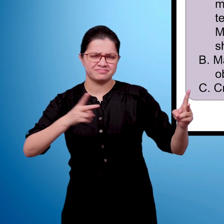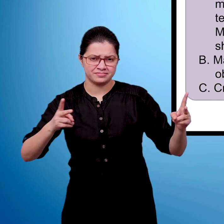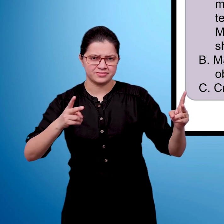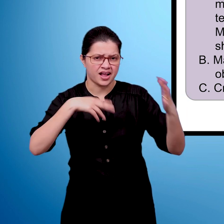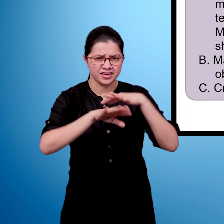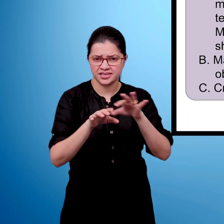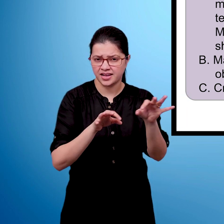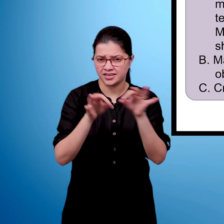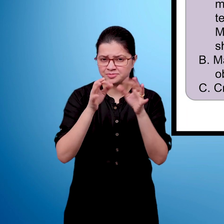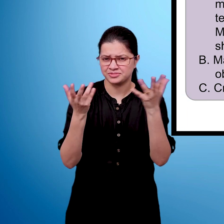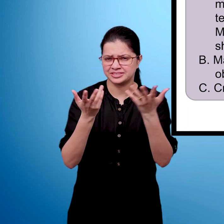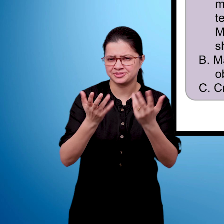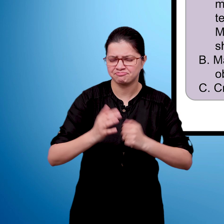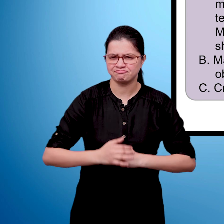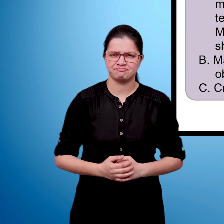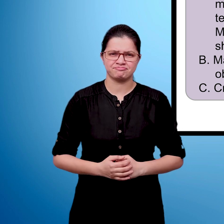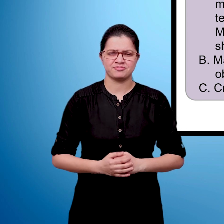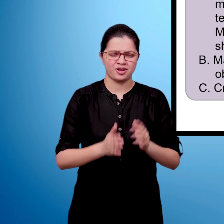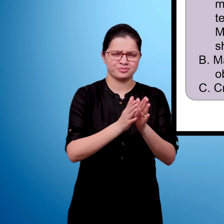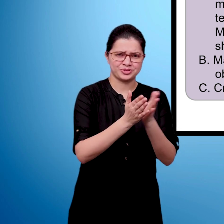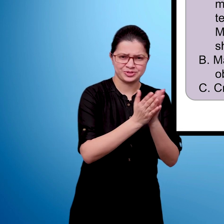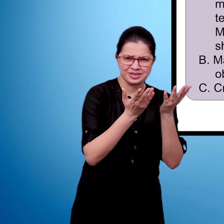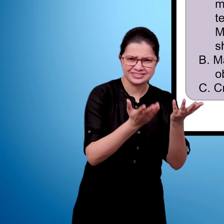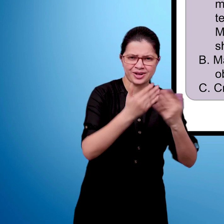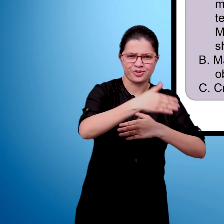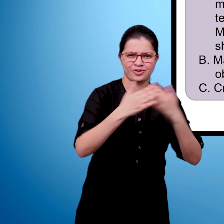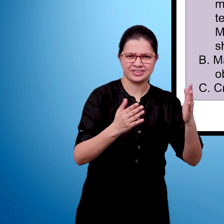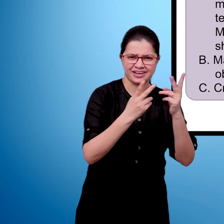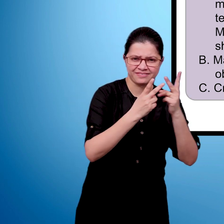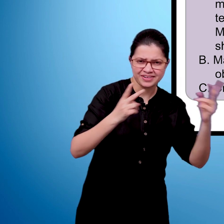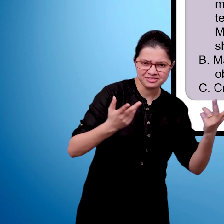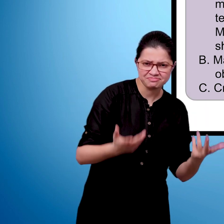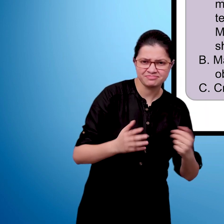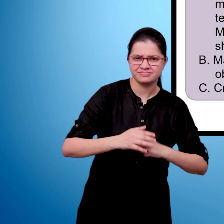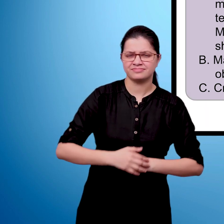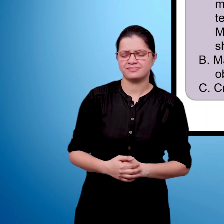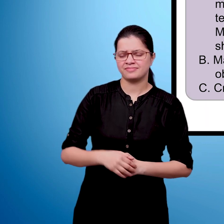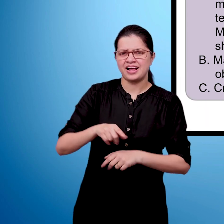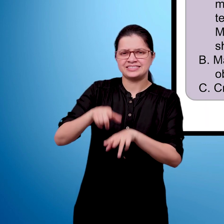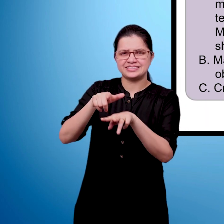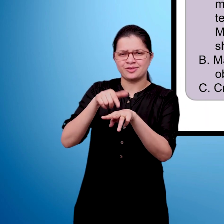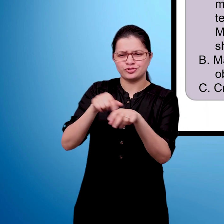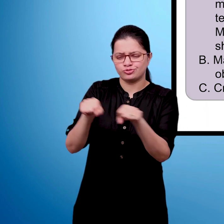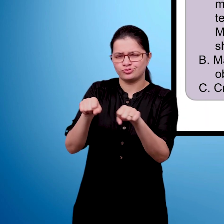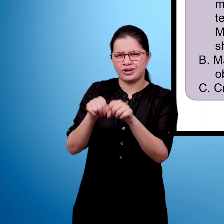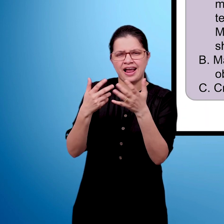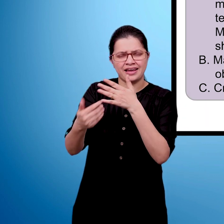empty food boxes, fruit boxes,